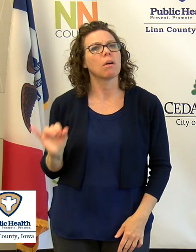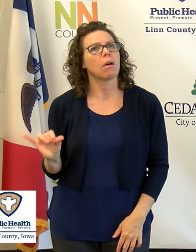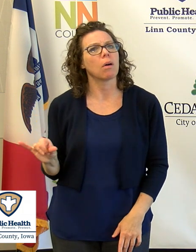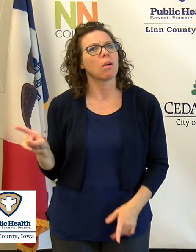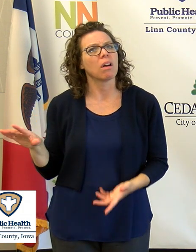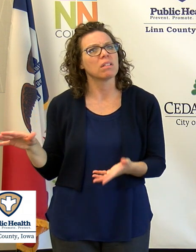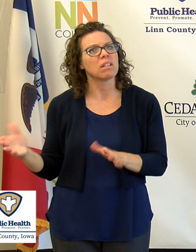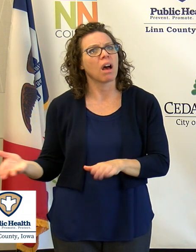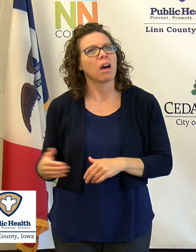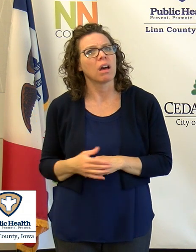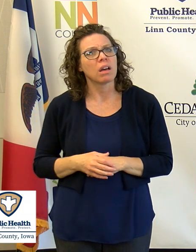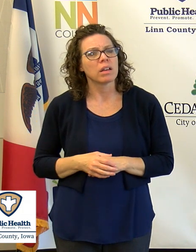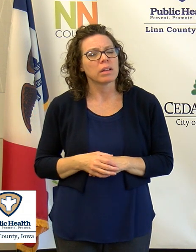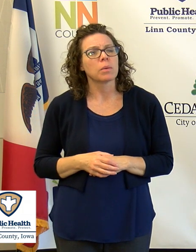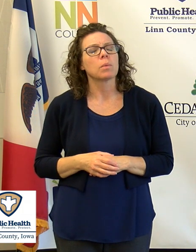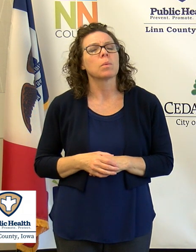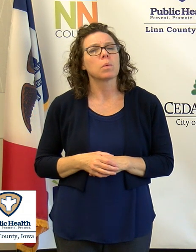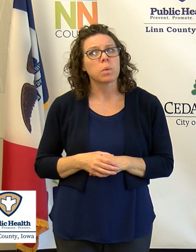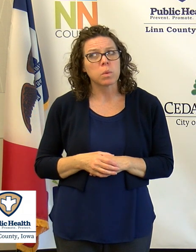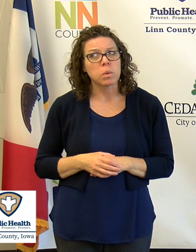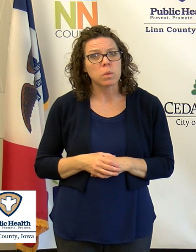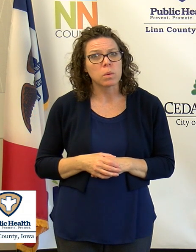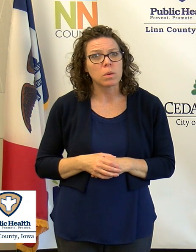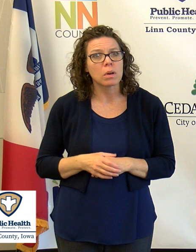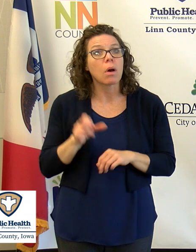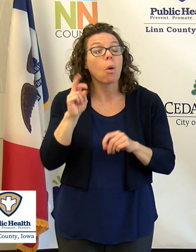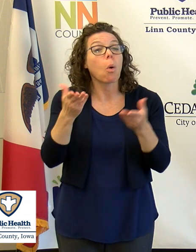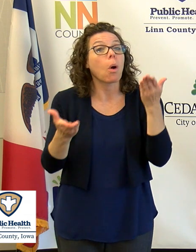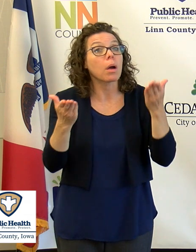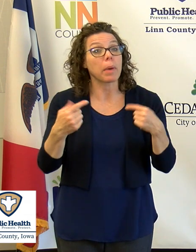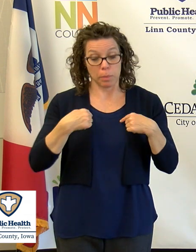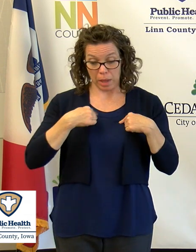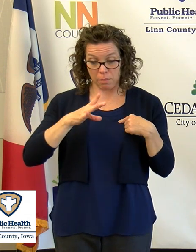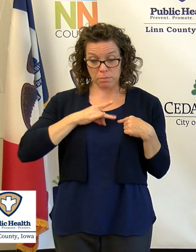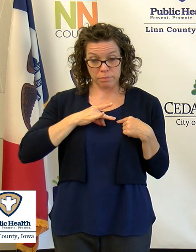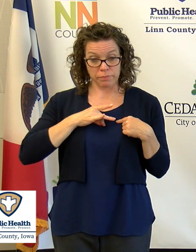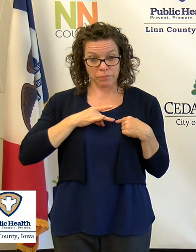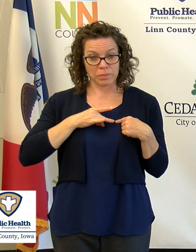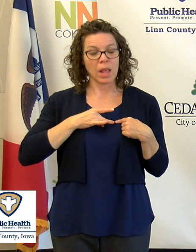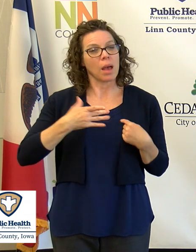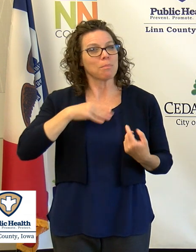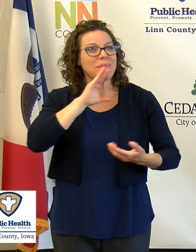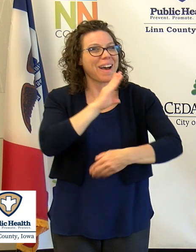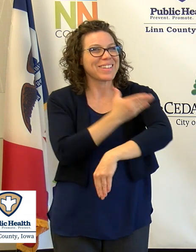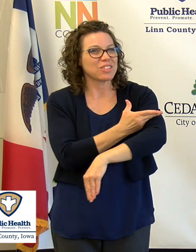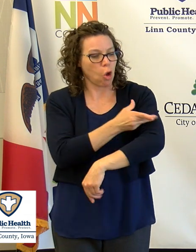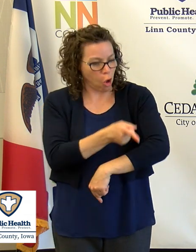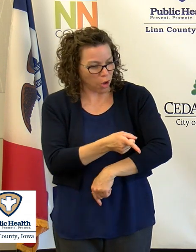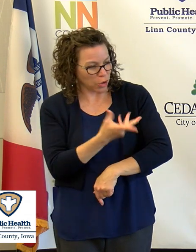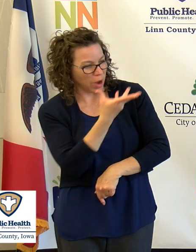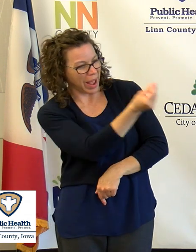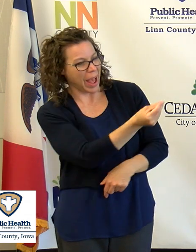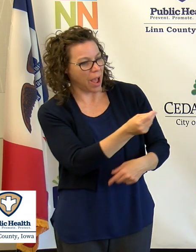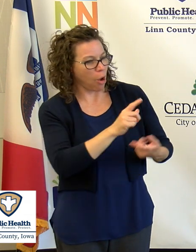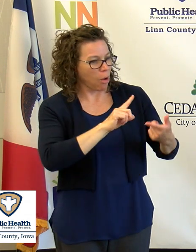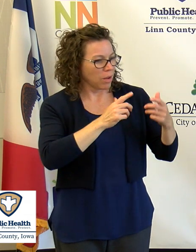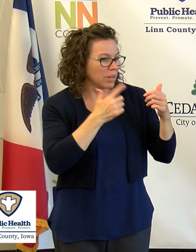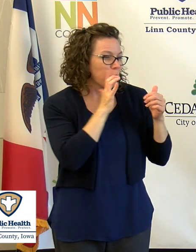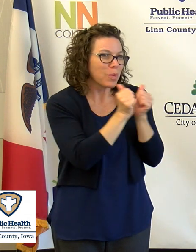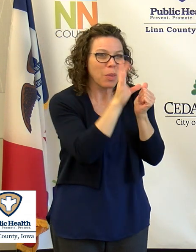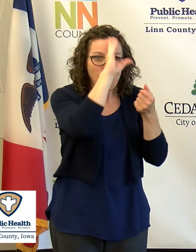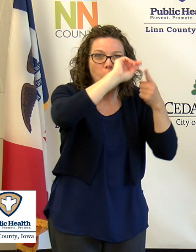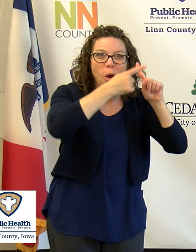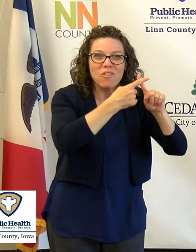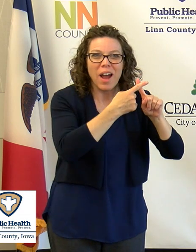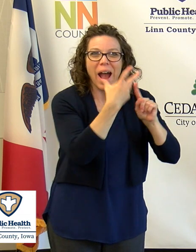then dies. Or perhaps you will pass it on to your daughter's boyfriend, who then brings the virus home to his brother